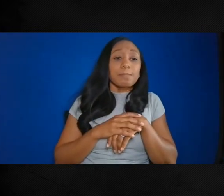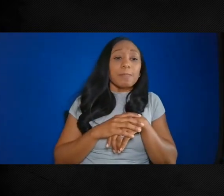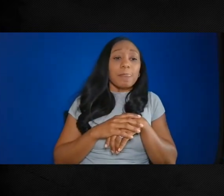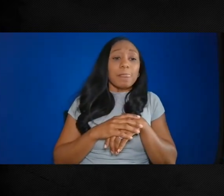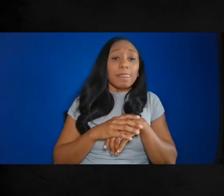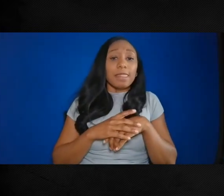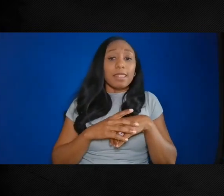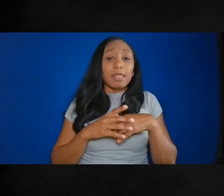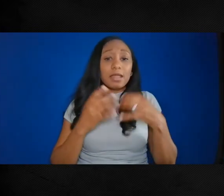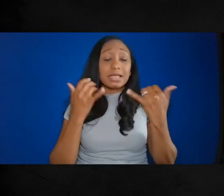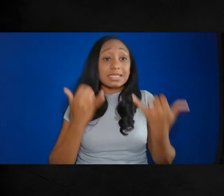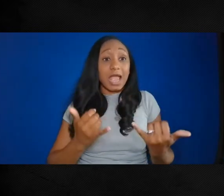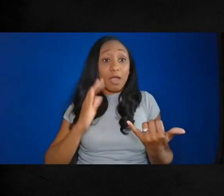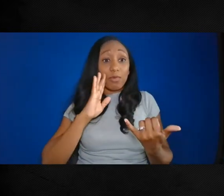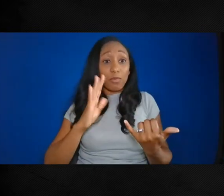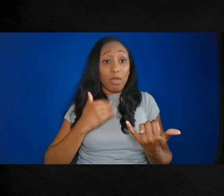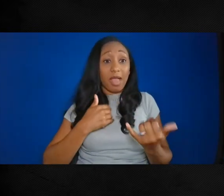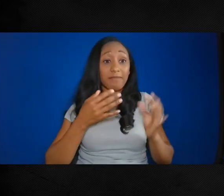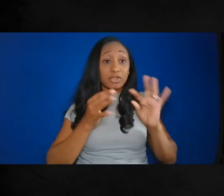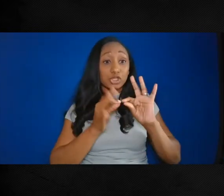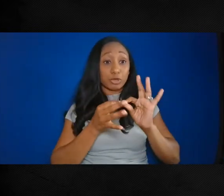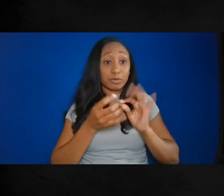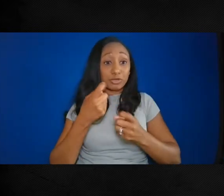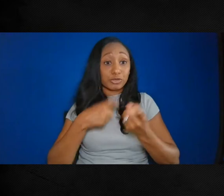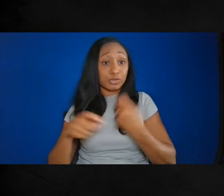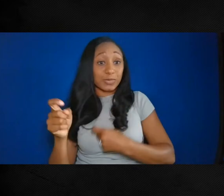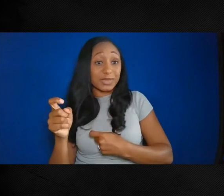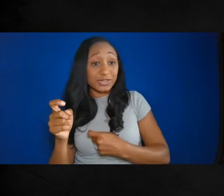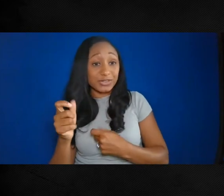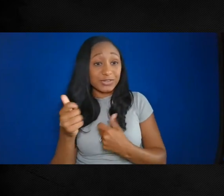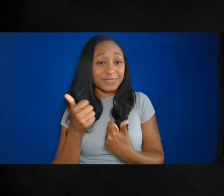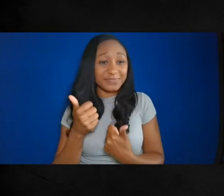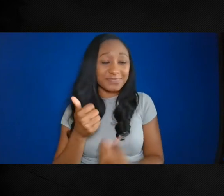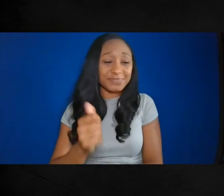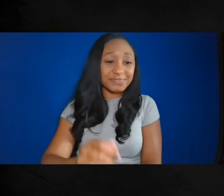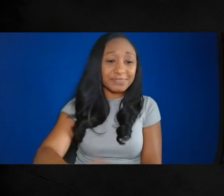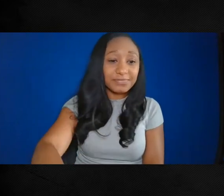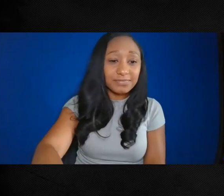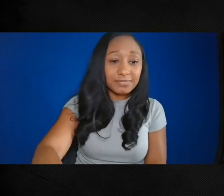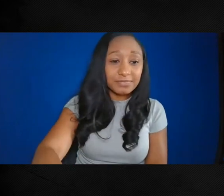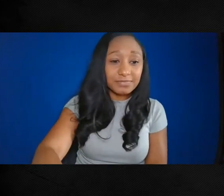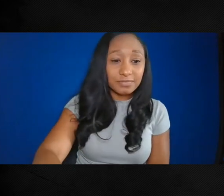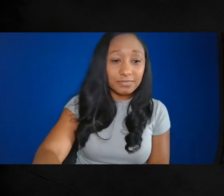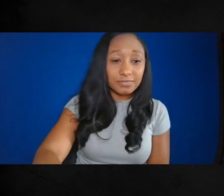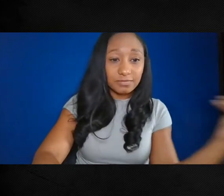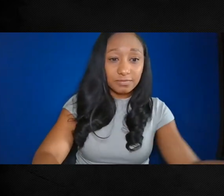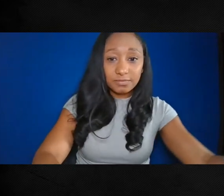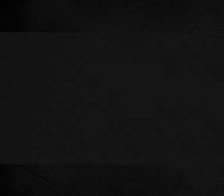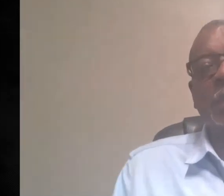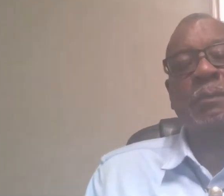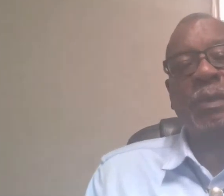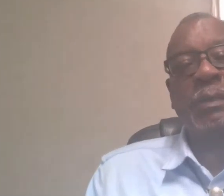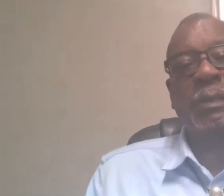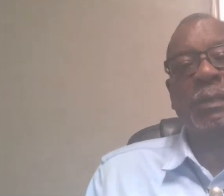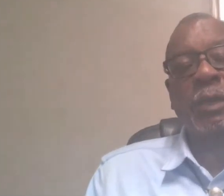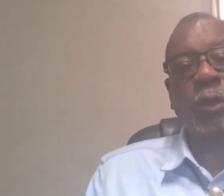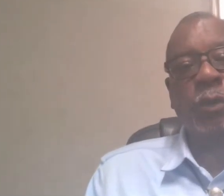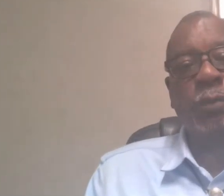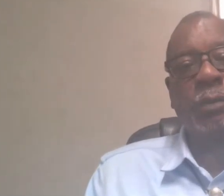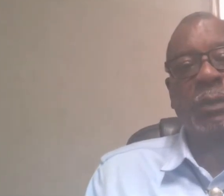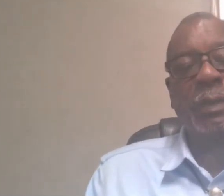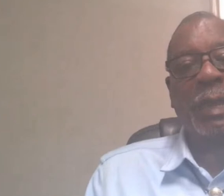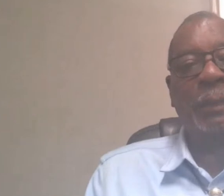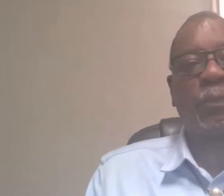of the most fabulous beaches on the Chesapeake Bay, Cars Beach, and Sparrows Beach. They were independently